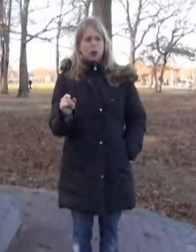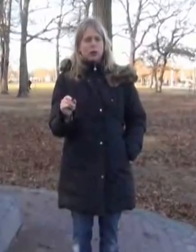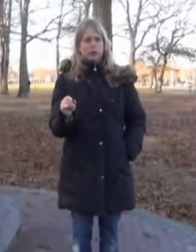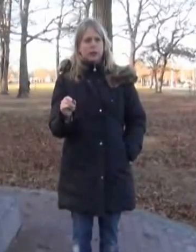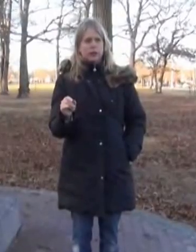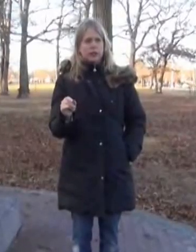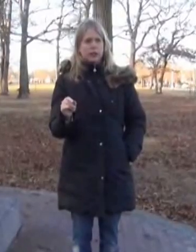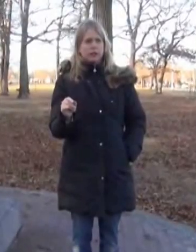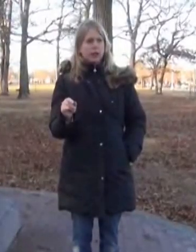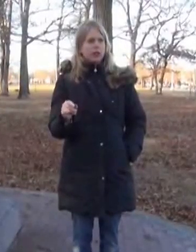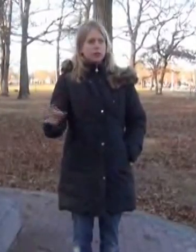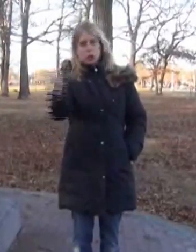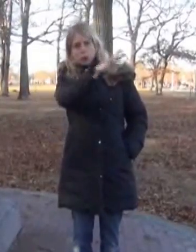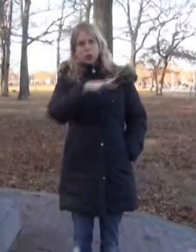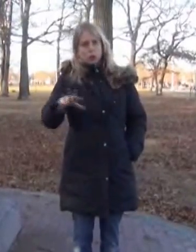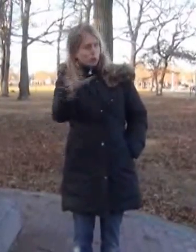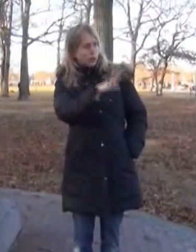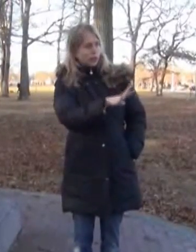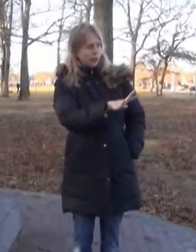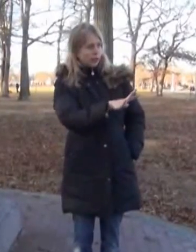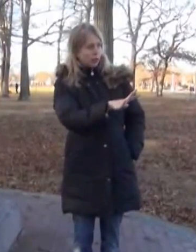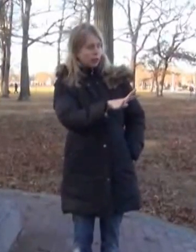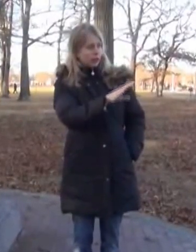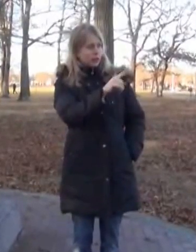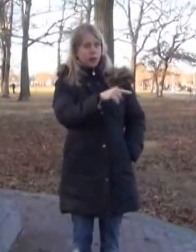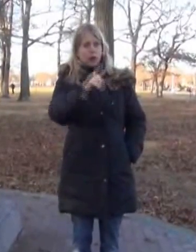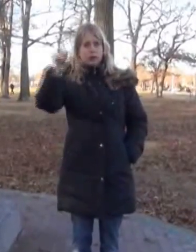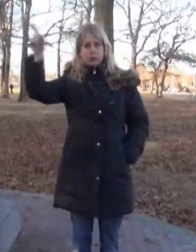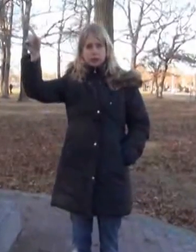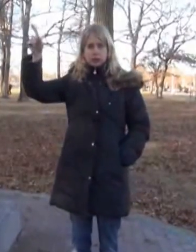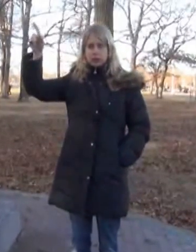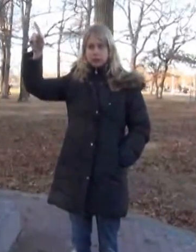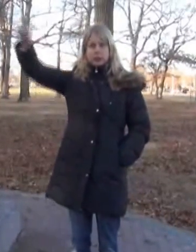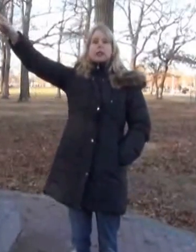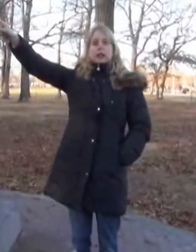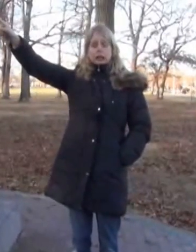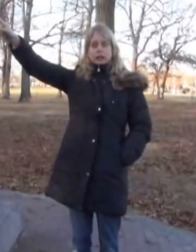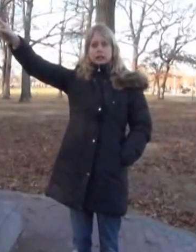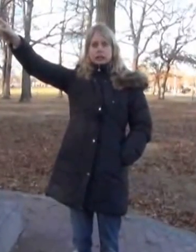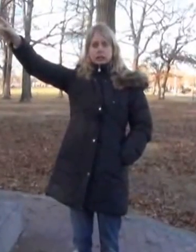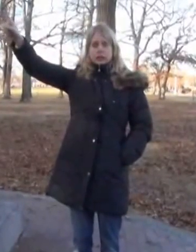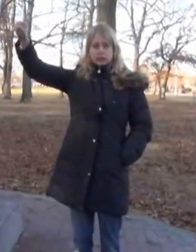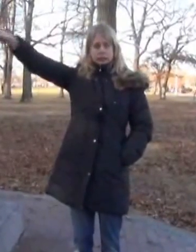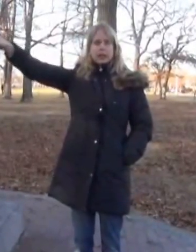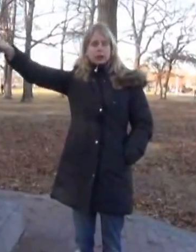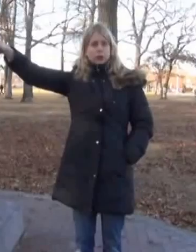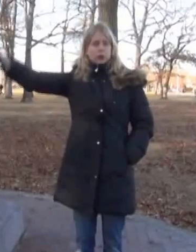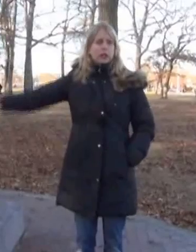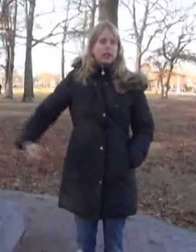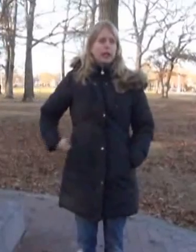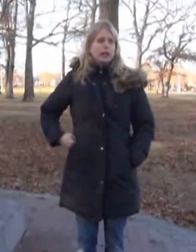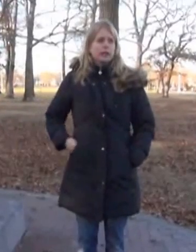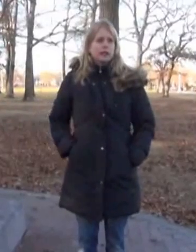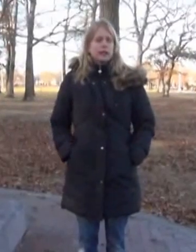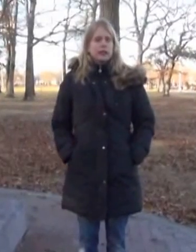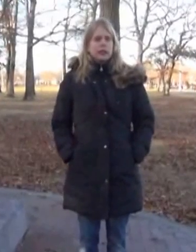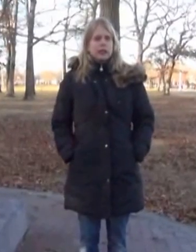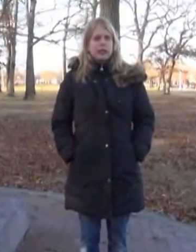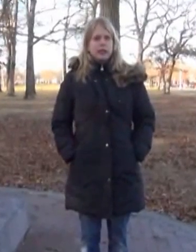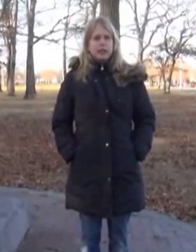part of the Jewish community in the area. And he's part of the synagogue that's down the street. And he